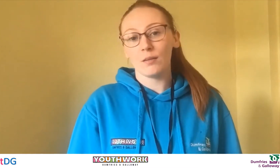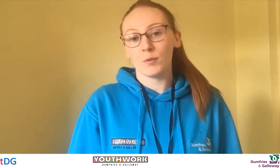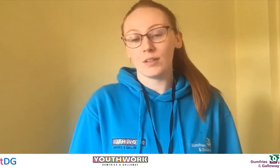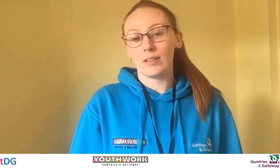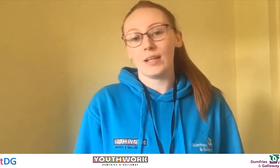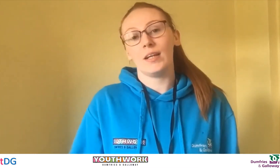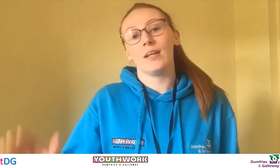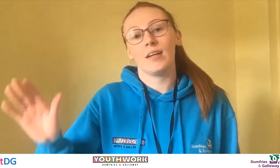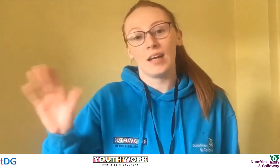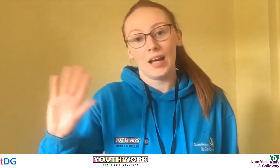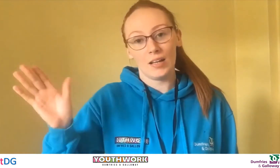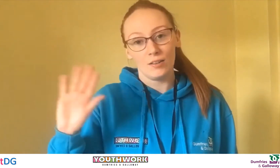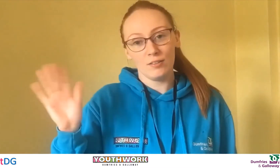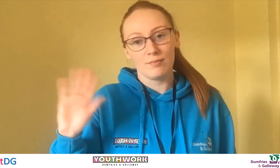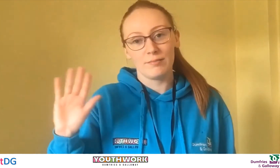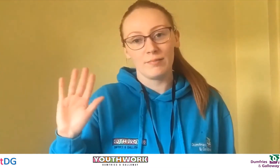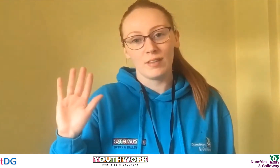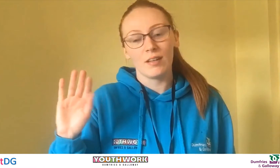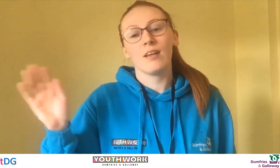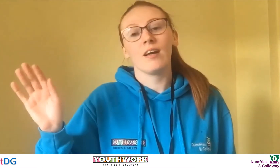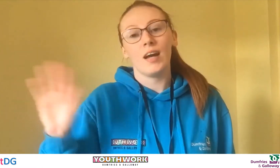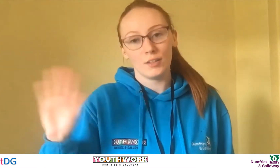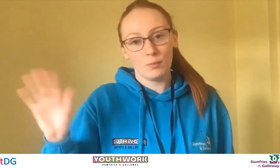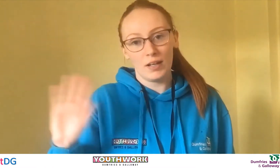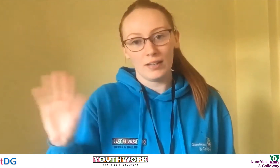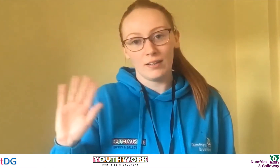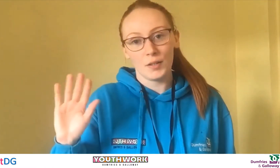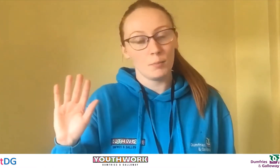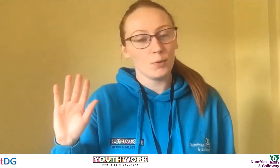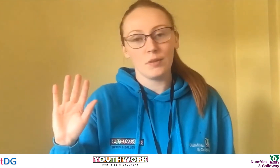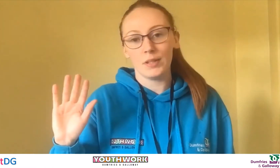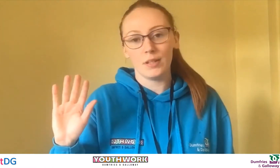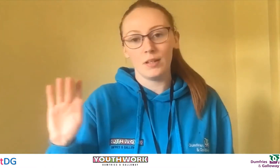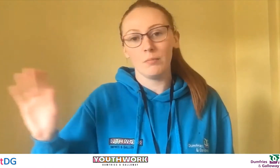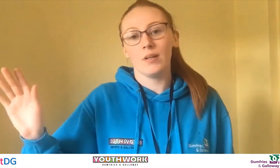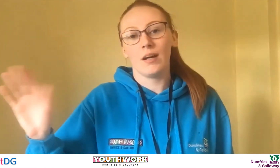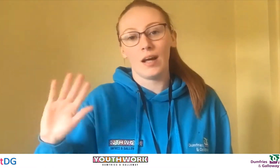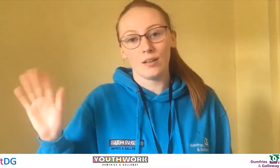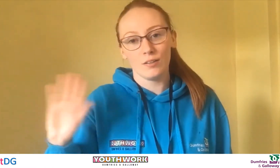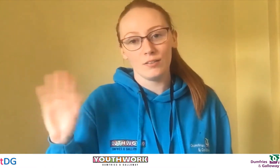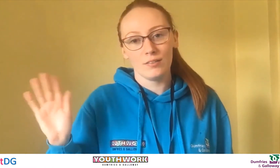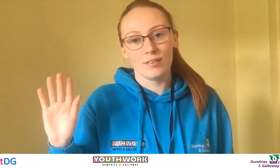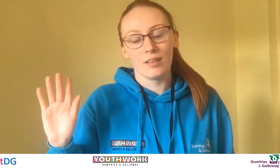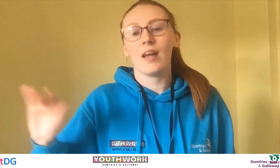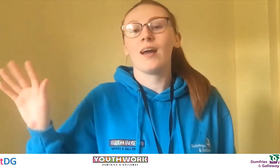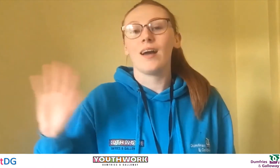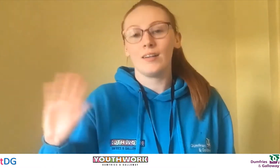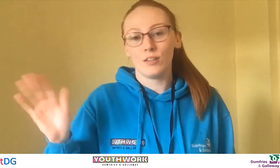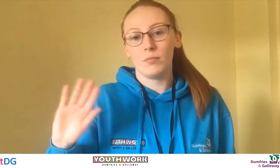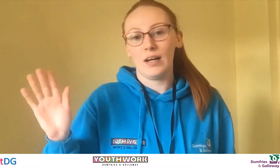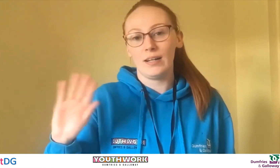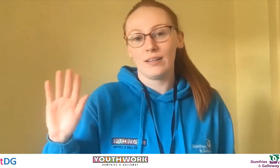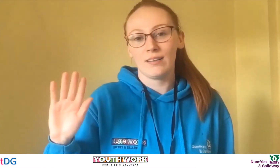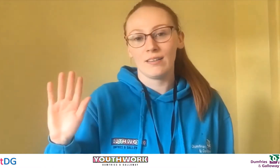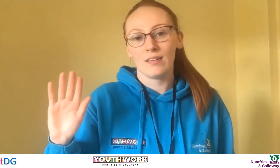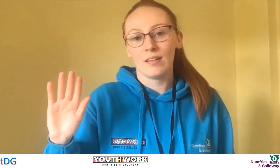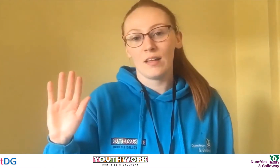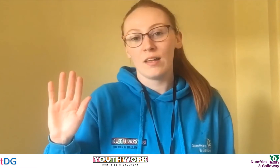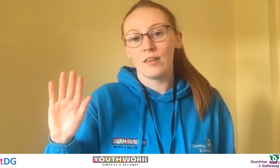we're going to say hello and goodbye. Both the same, hello and goodbye. Then